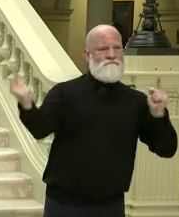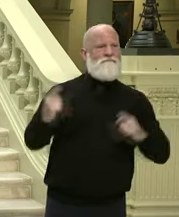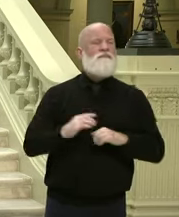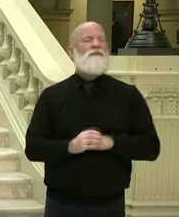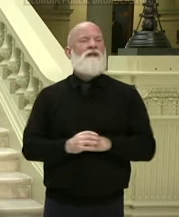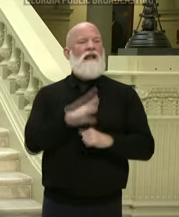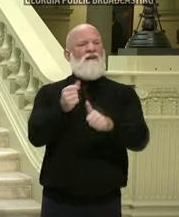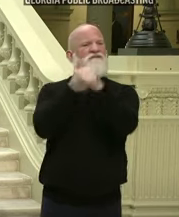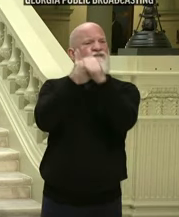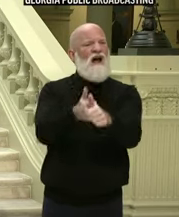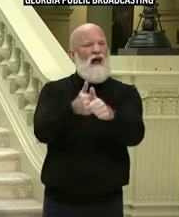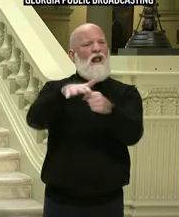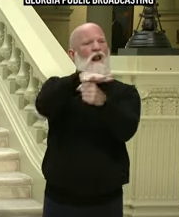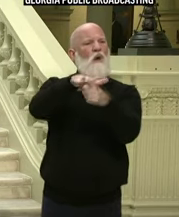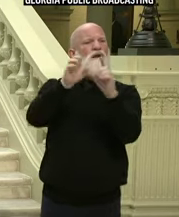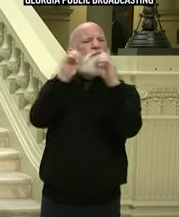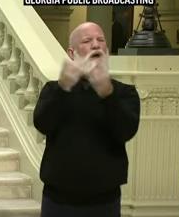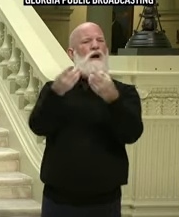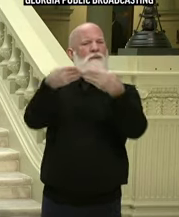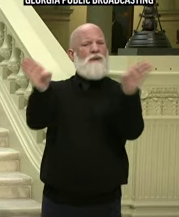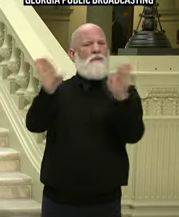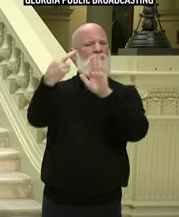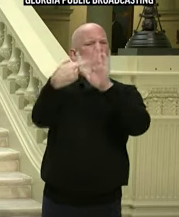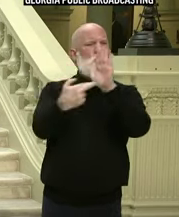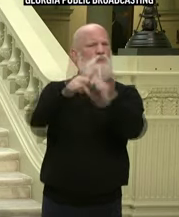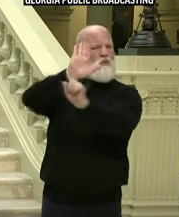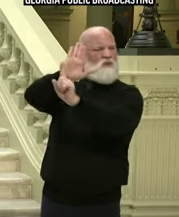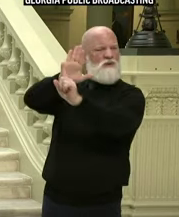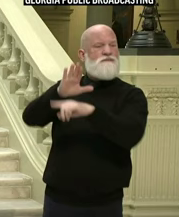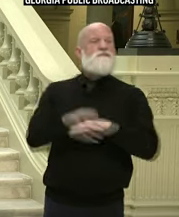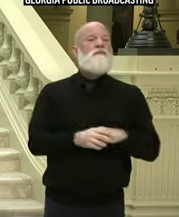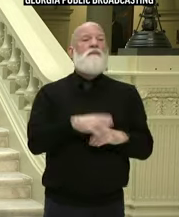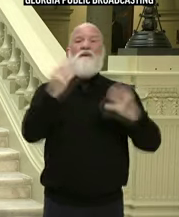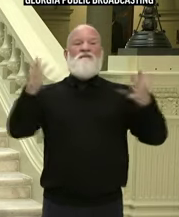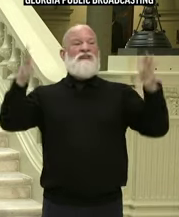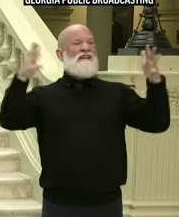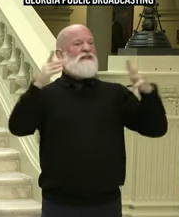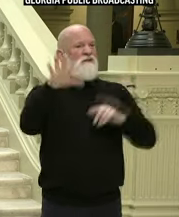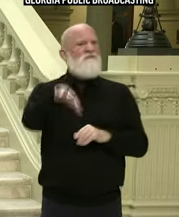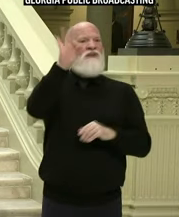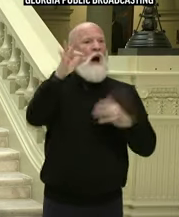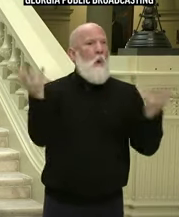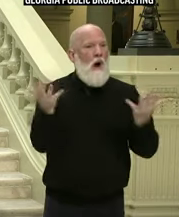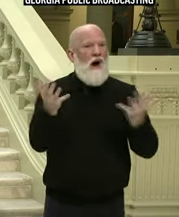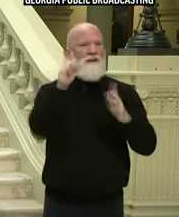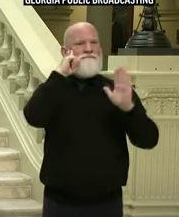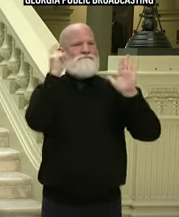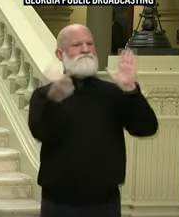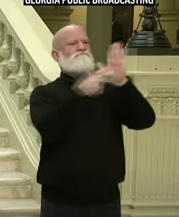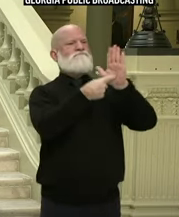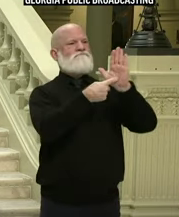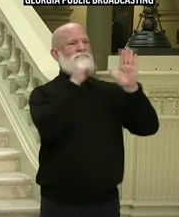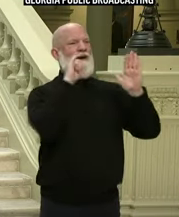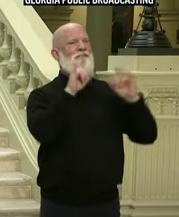We've identified one of the new variants of COVID-19 here in Georgia and much like the early days of the